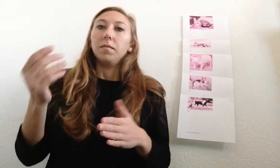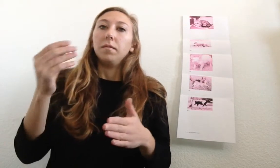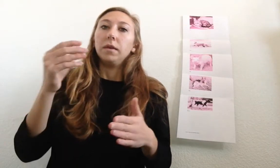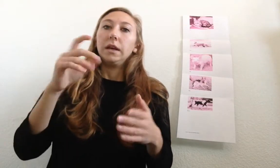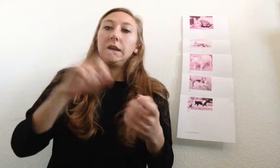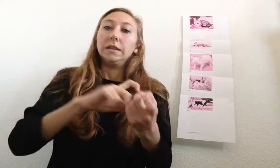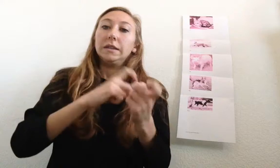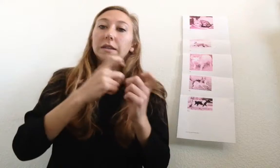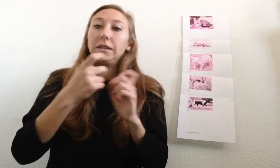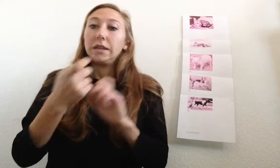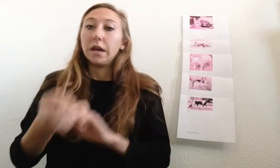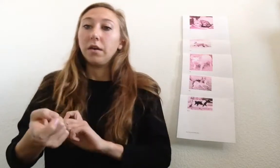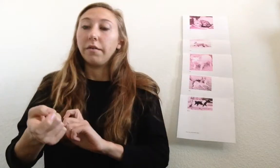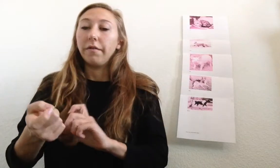Instead of